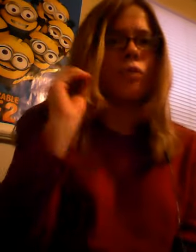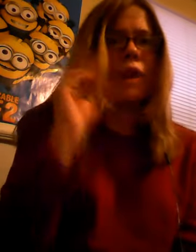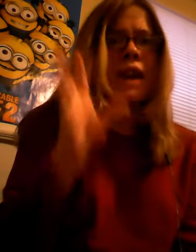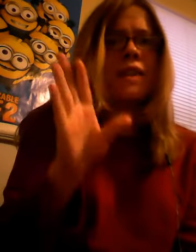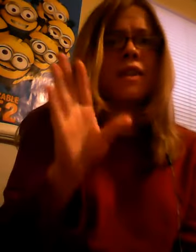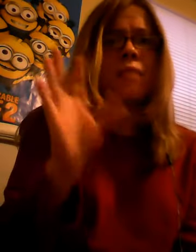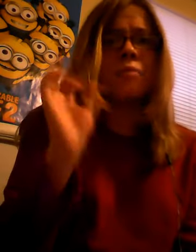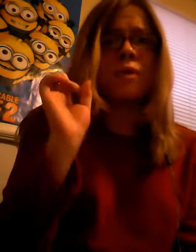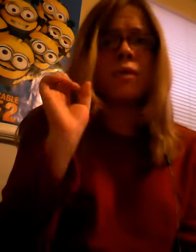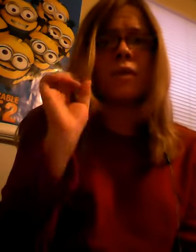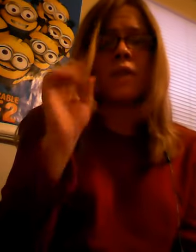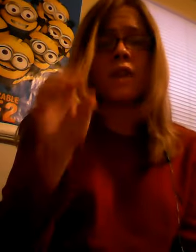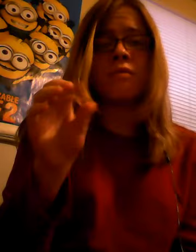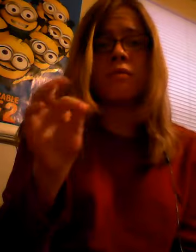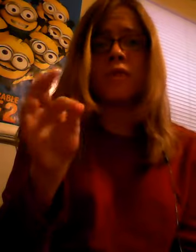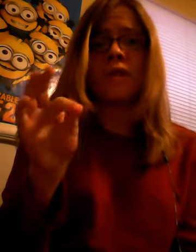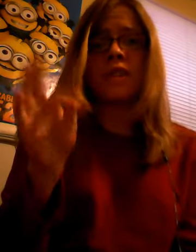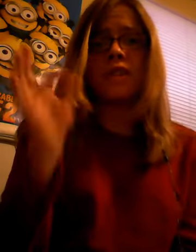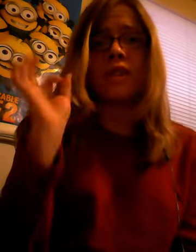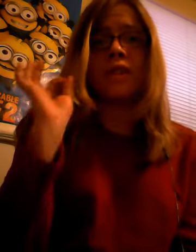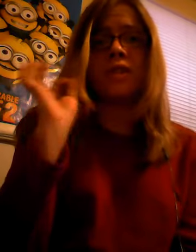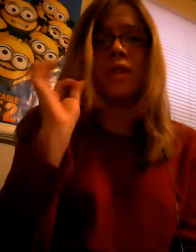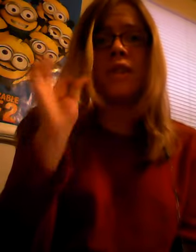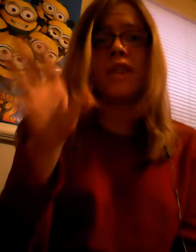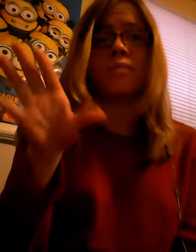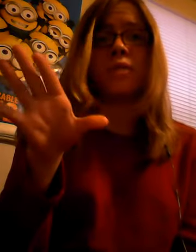random friend request on Facebook.